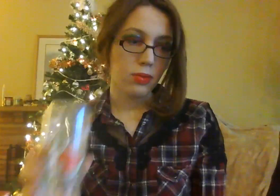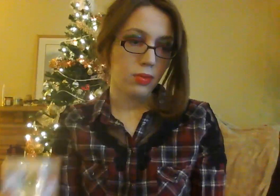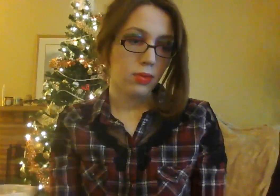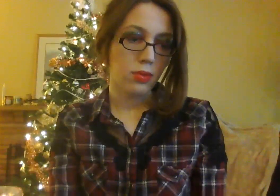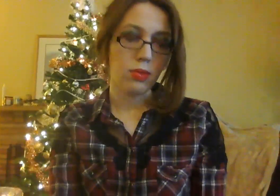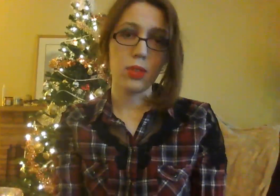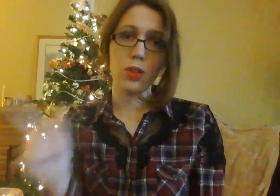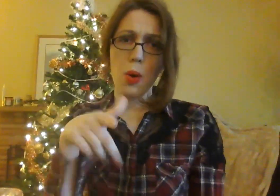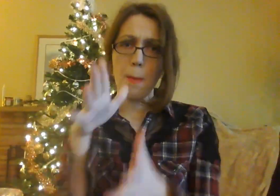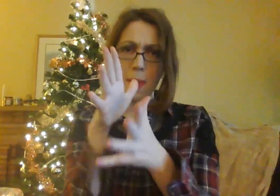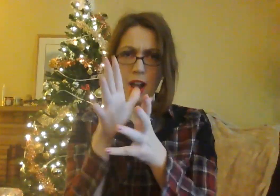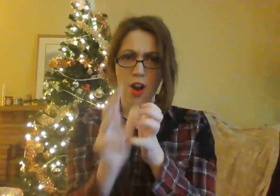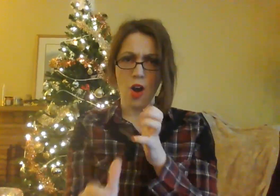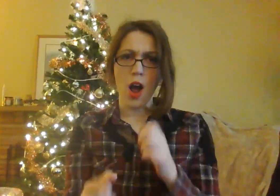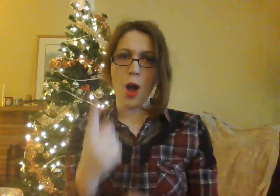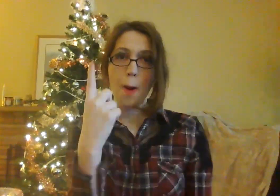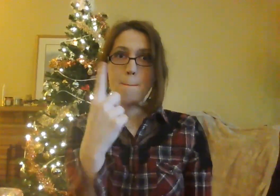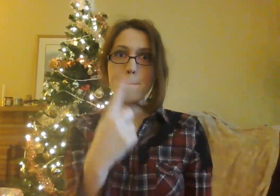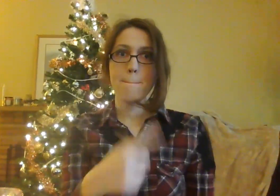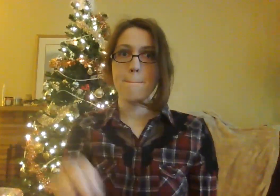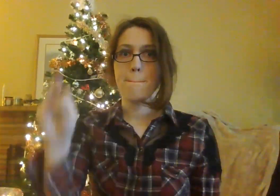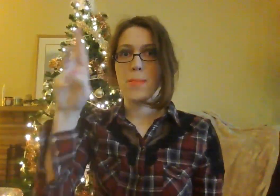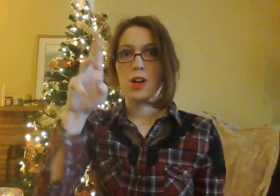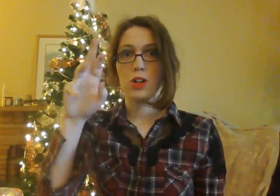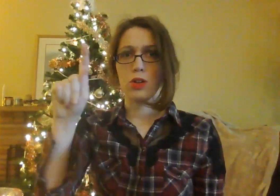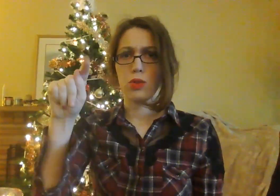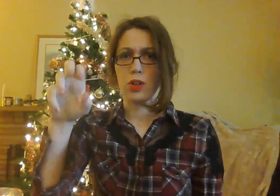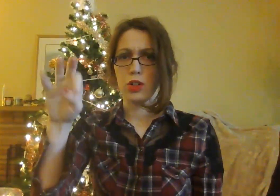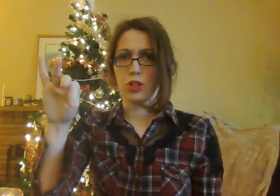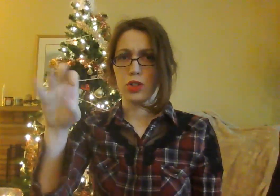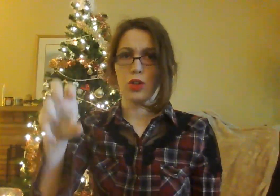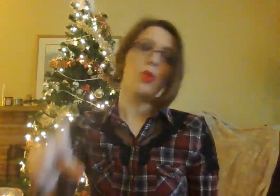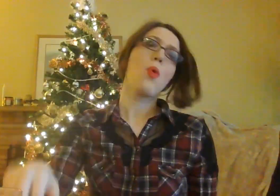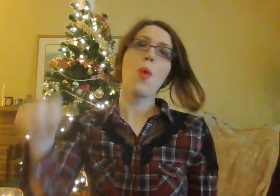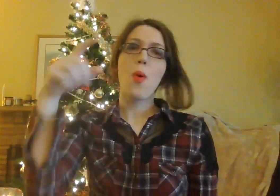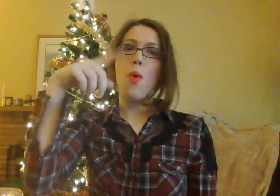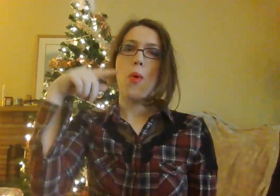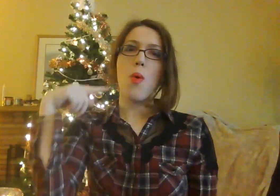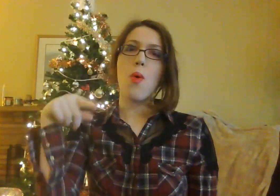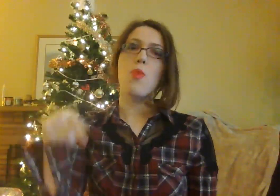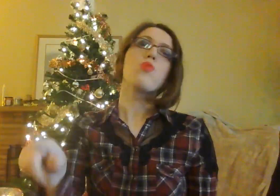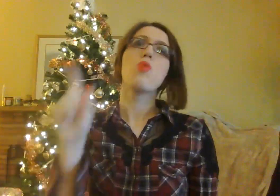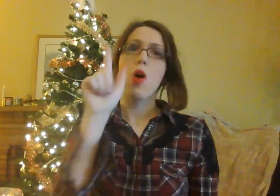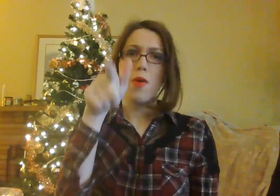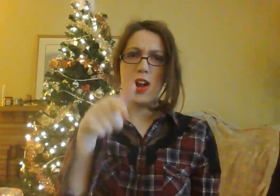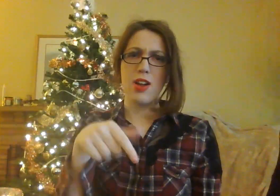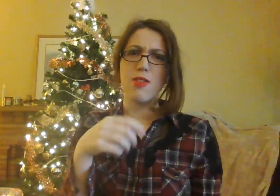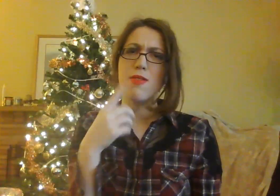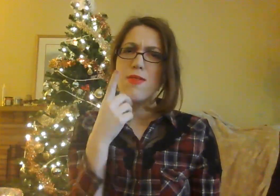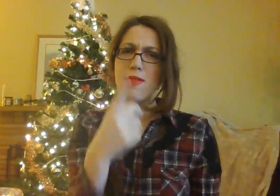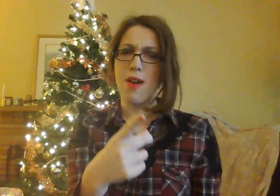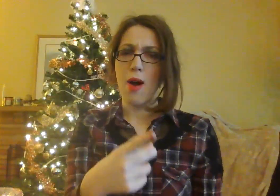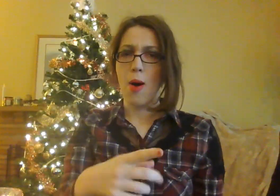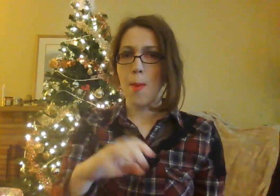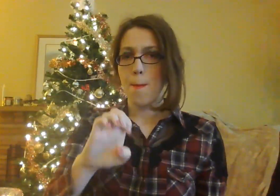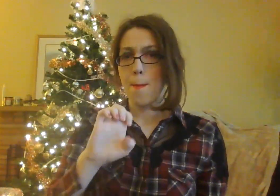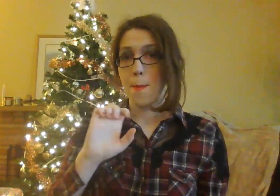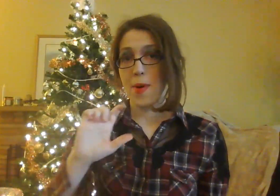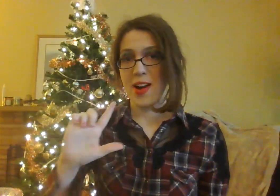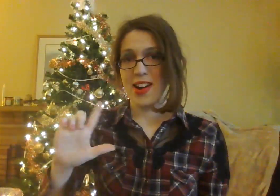You're a mean one, Mr. Grinch. You really are a